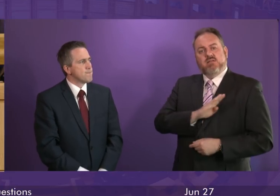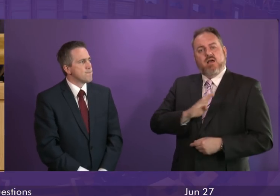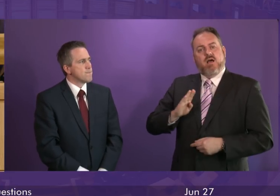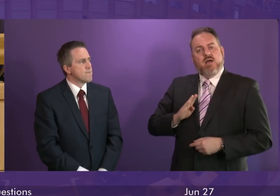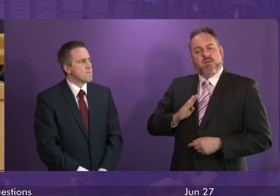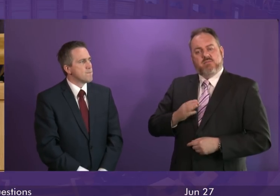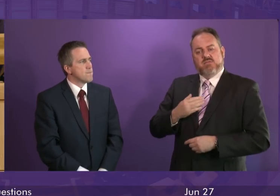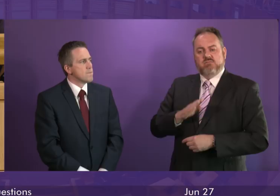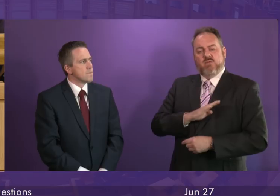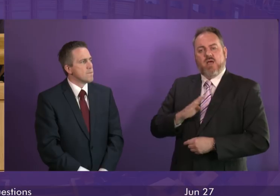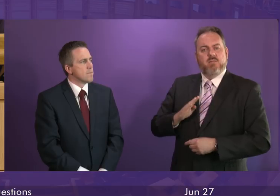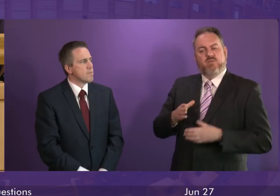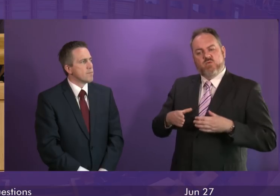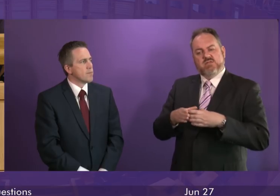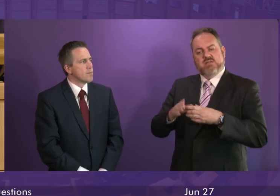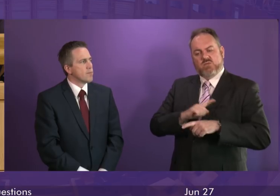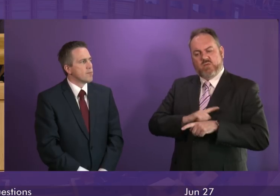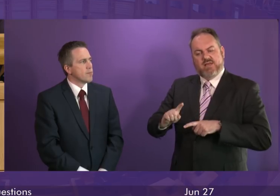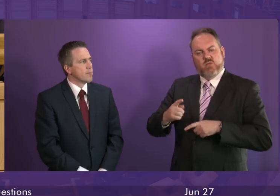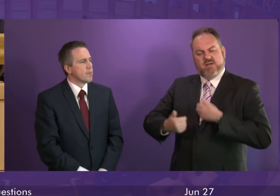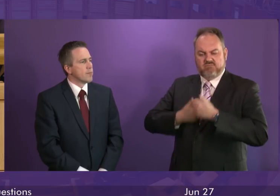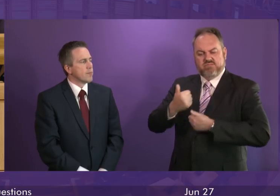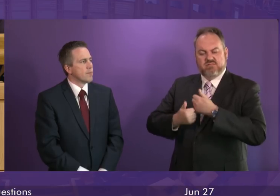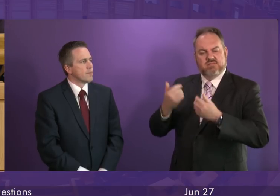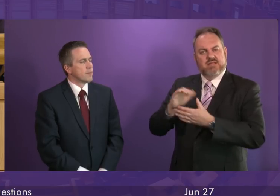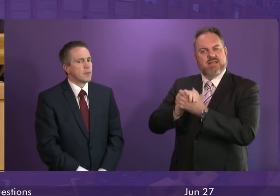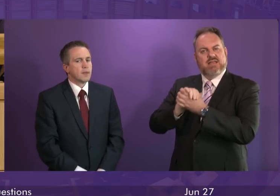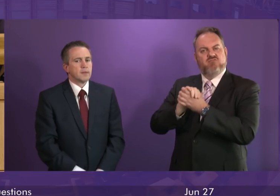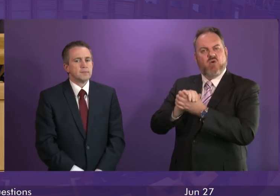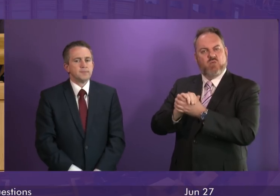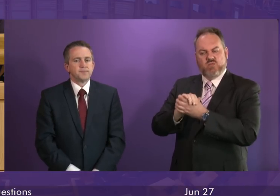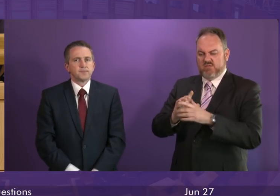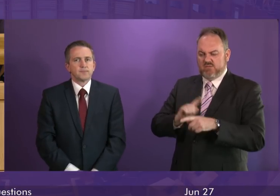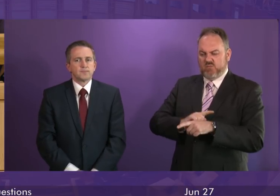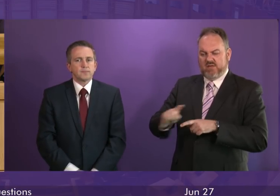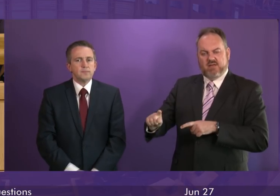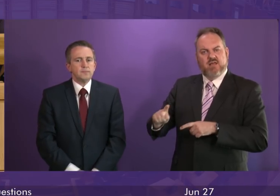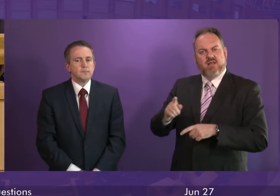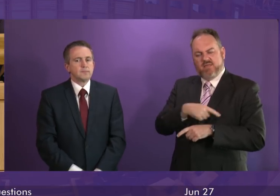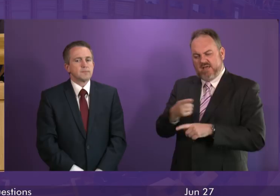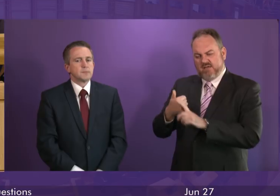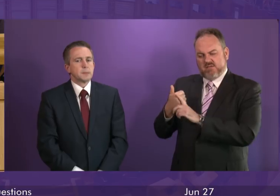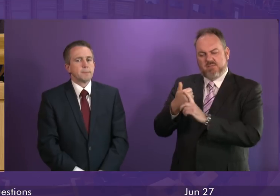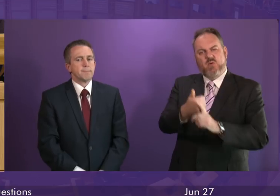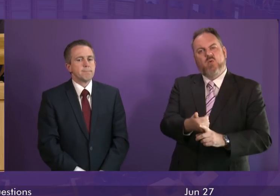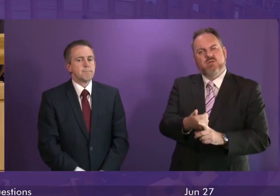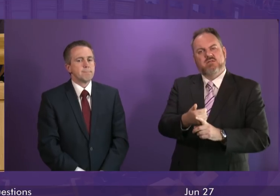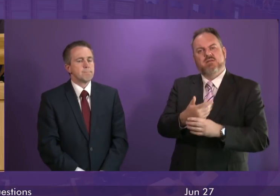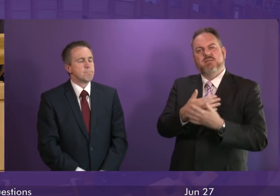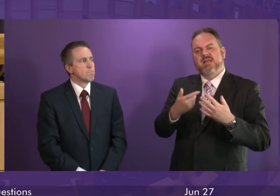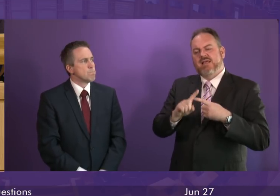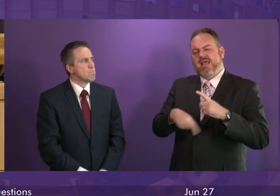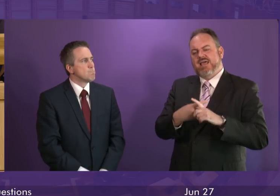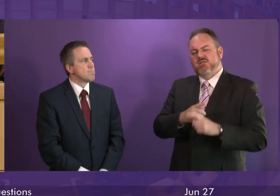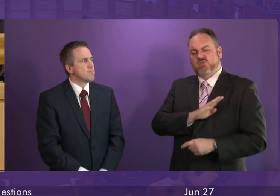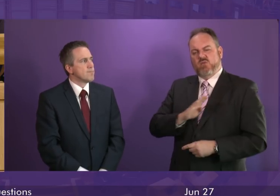parliament this week we've seen Glasgow's helping heroes here and one of many organizations that do so much to help our armed forces personnel and veterans. Will